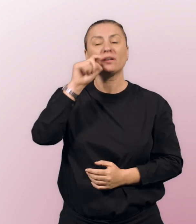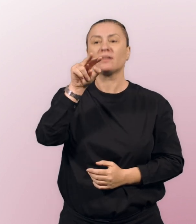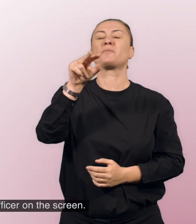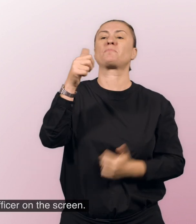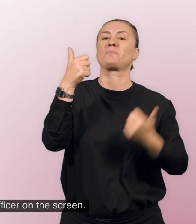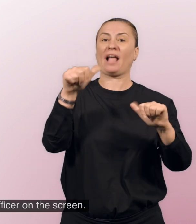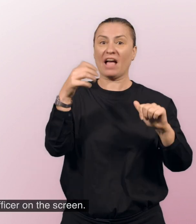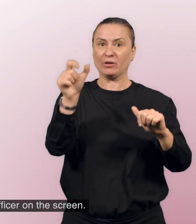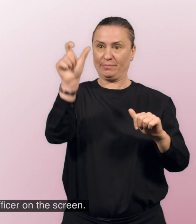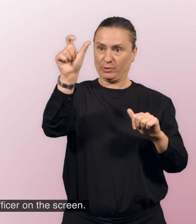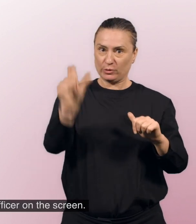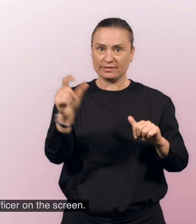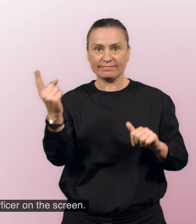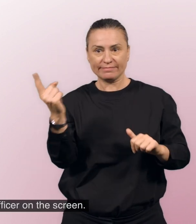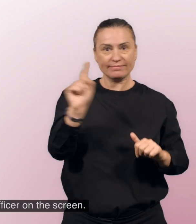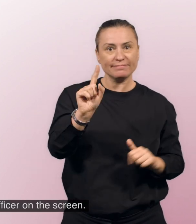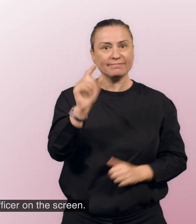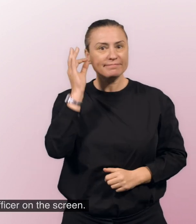You will see the Relay Officer on the screen.